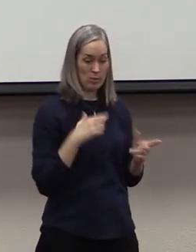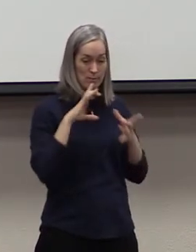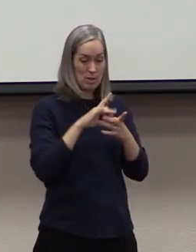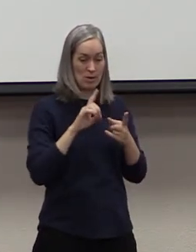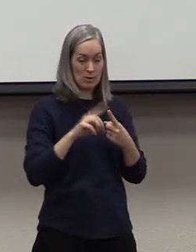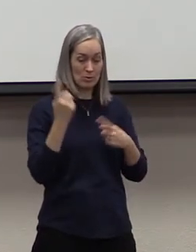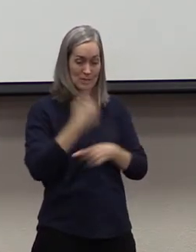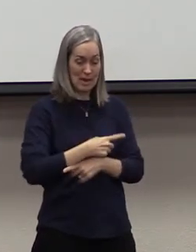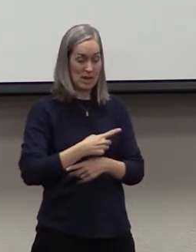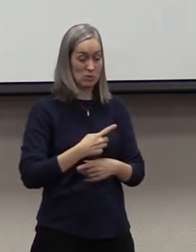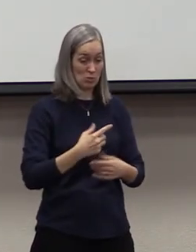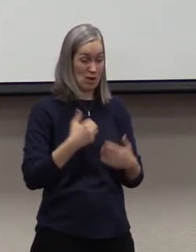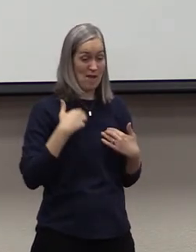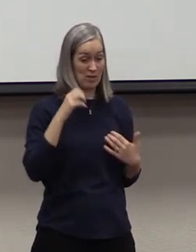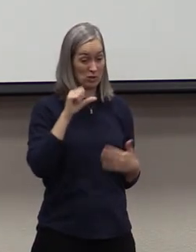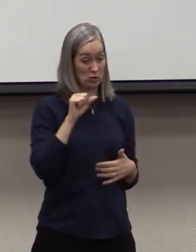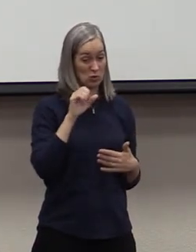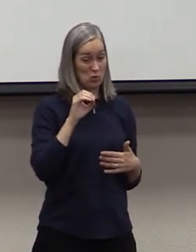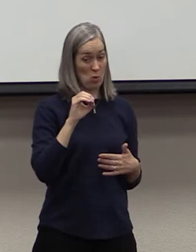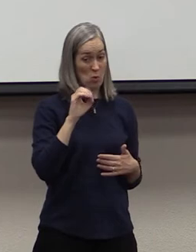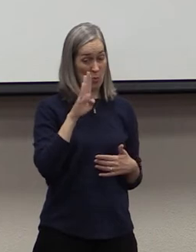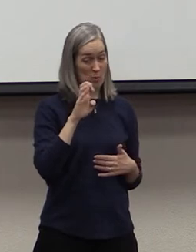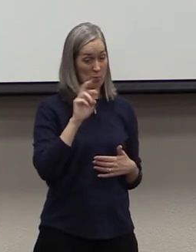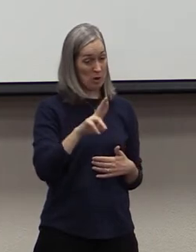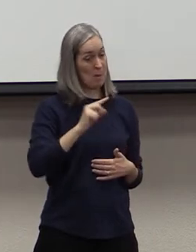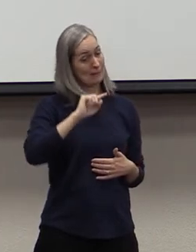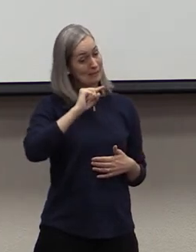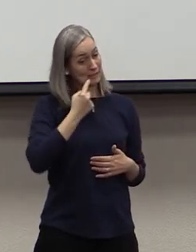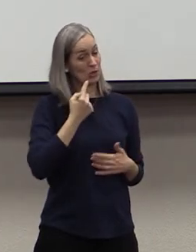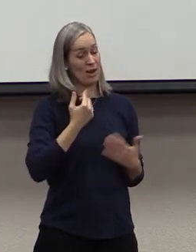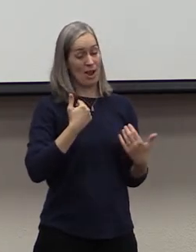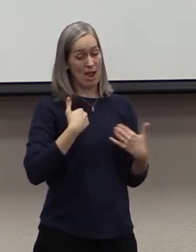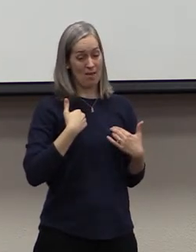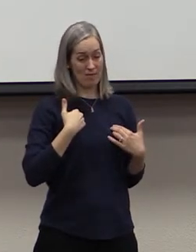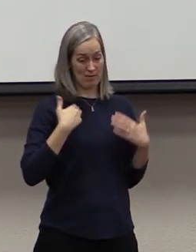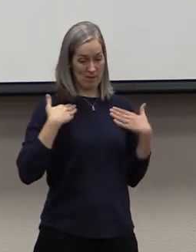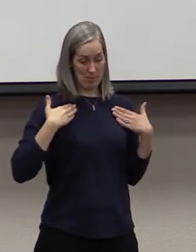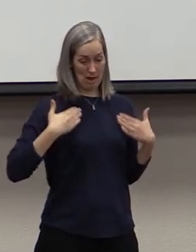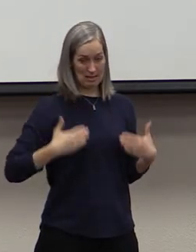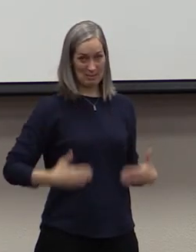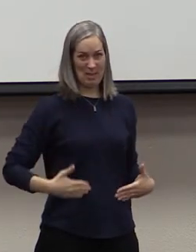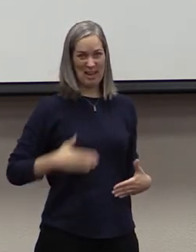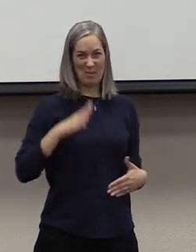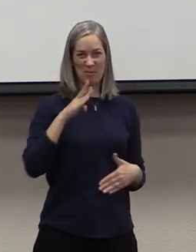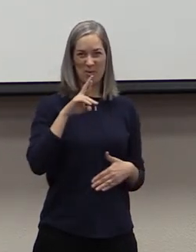having put on the breastplate of faith and love, and for a helmet, the hope of salvation.